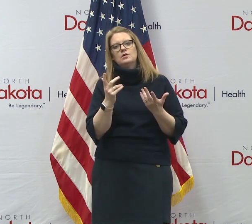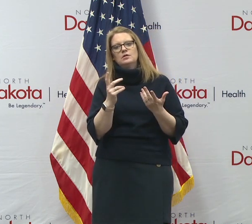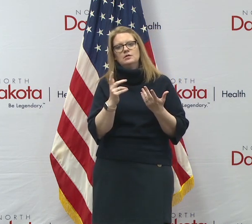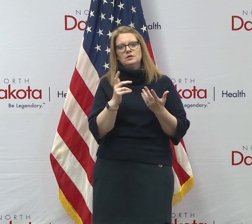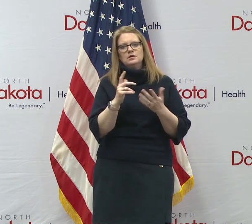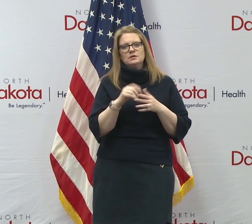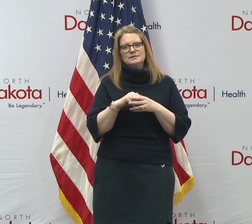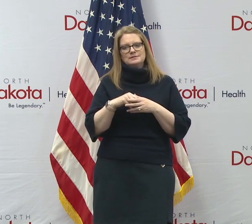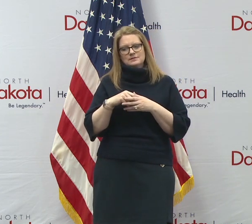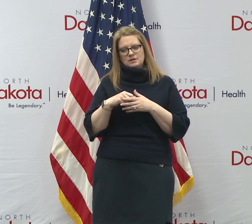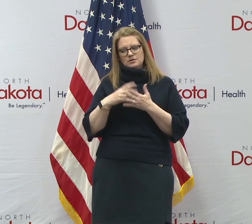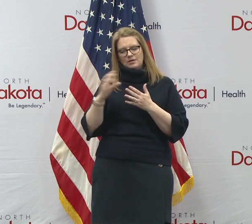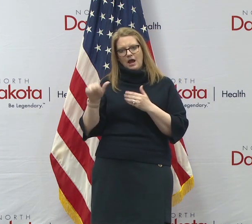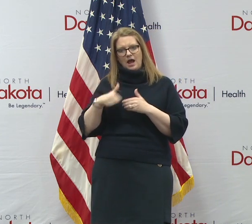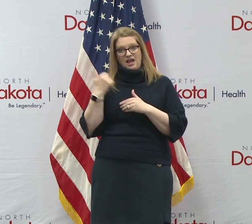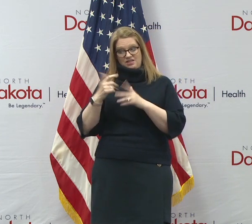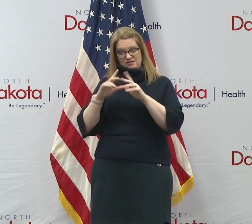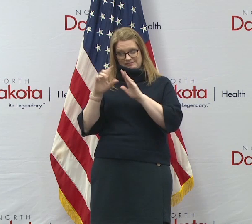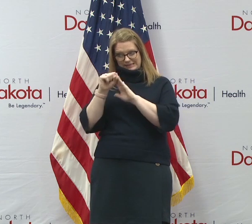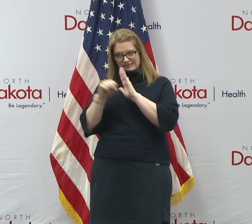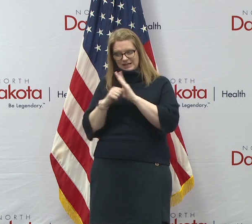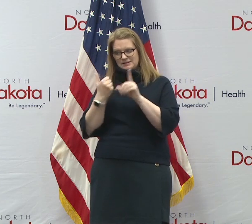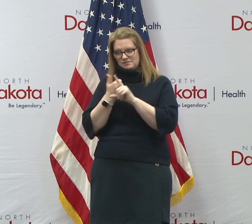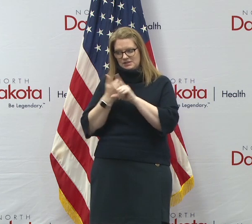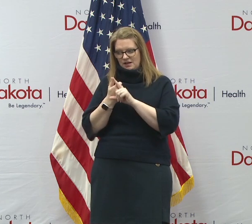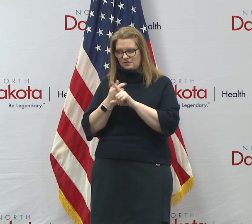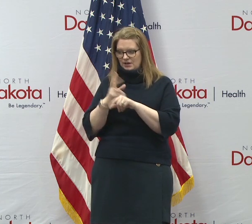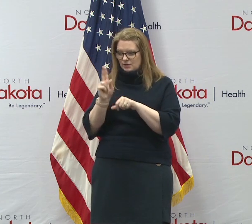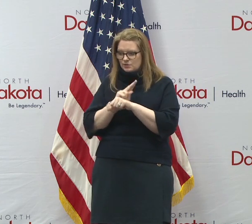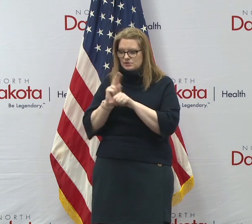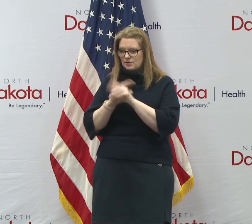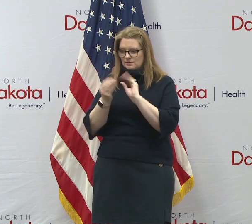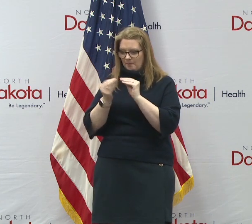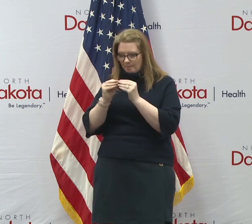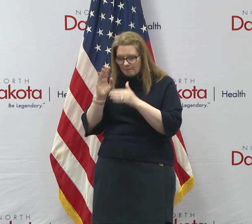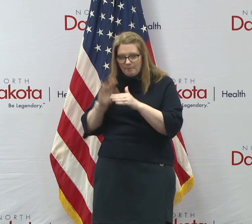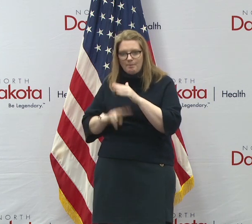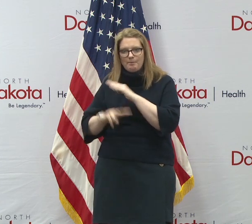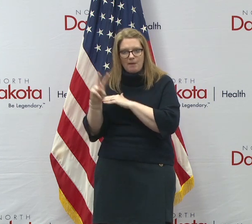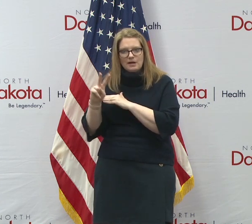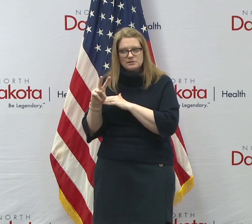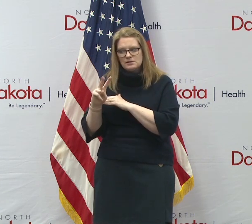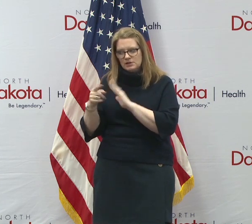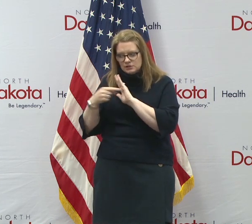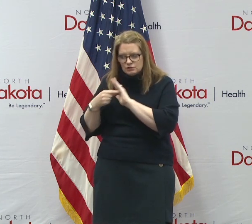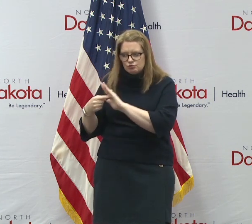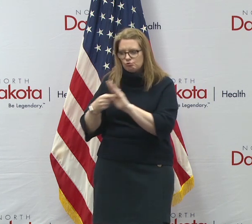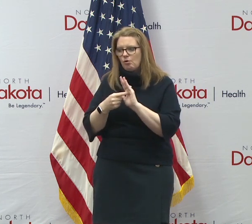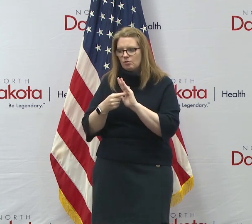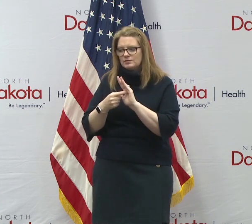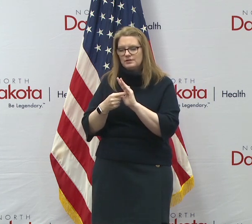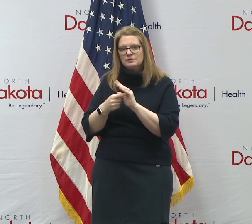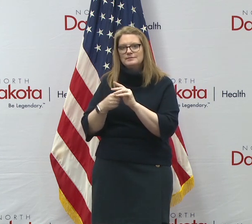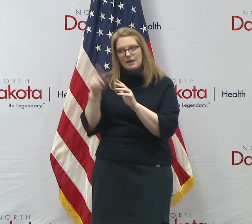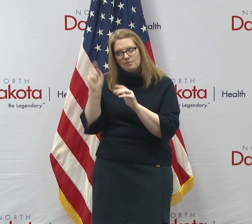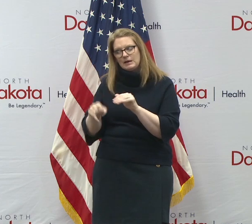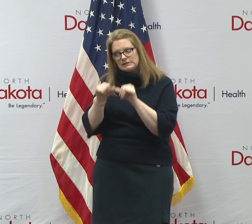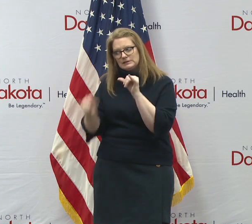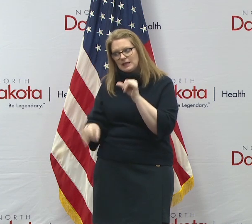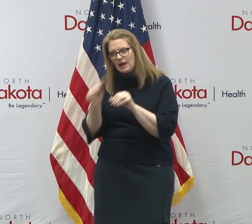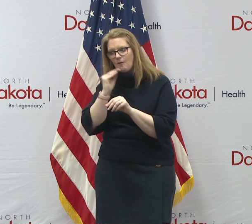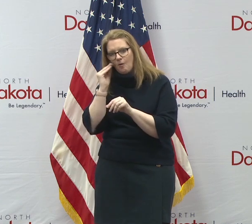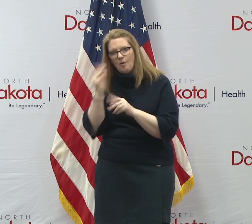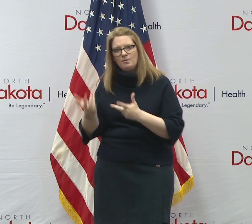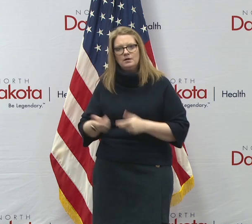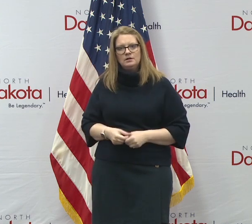weeks ago, right? There was, uh, States that, you know, that had ranges of deaths, uh, you know, nearby us